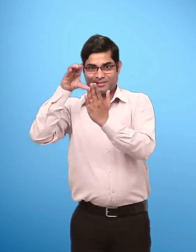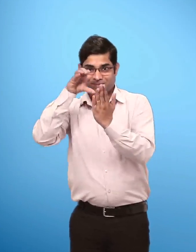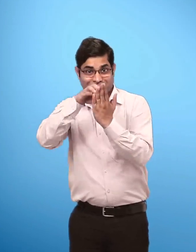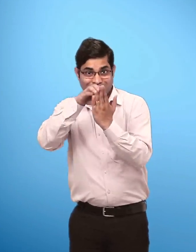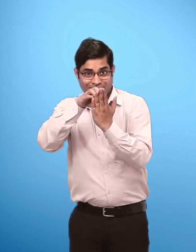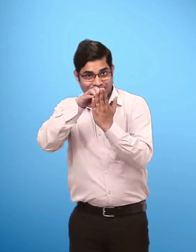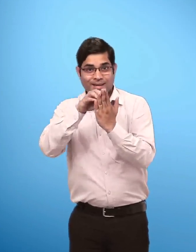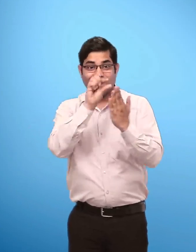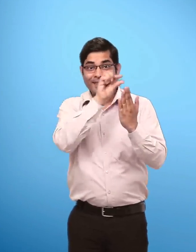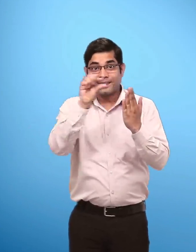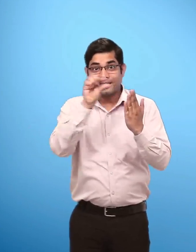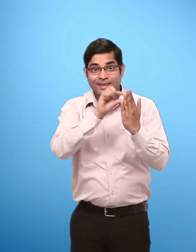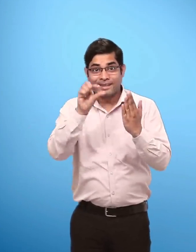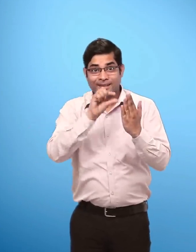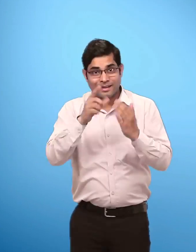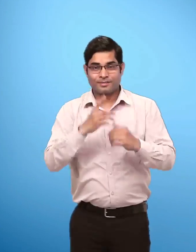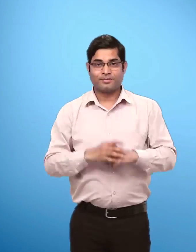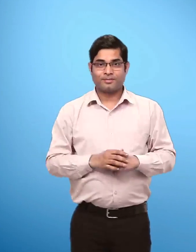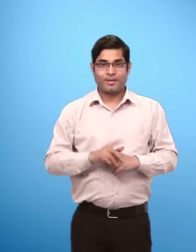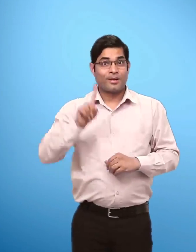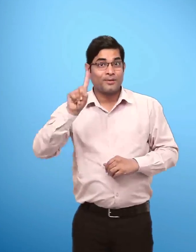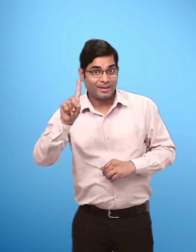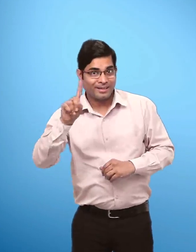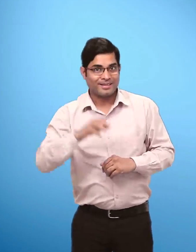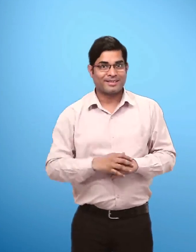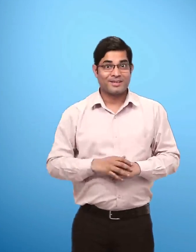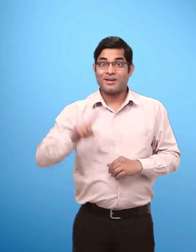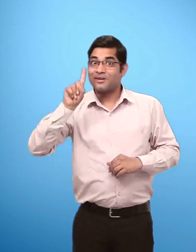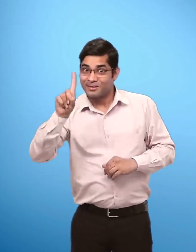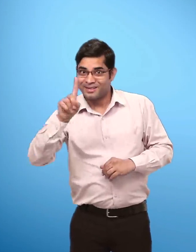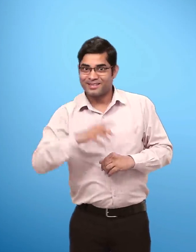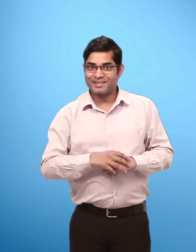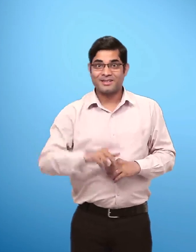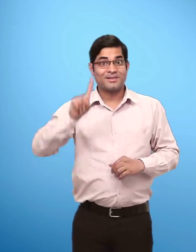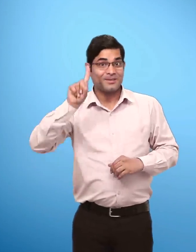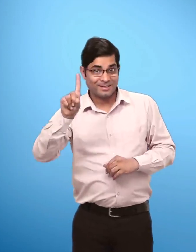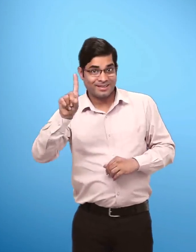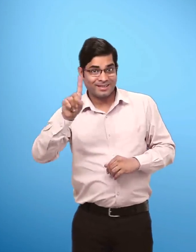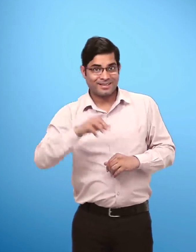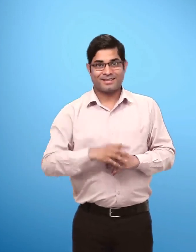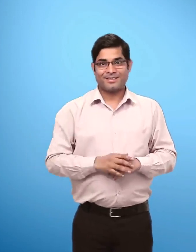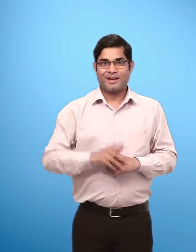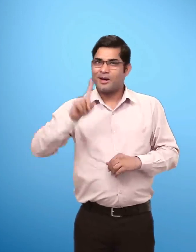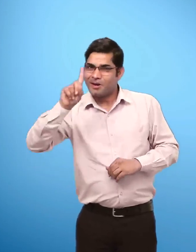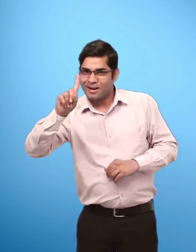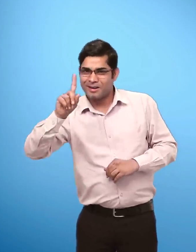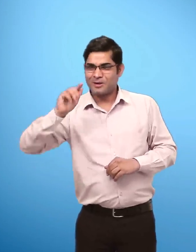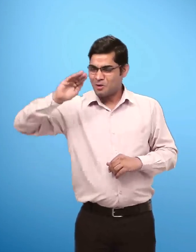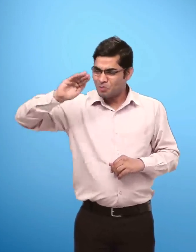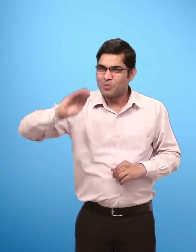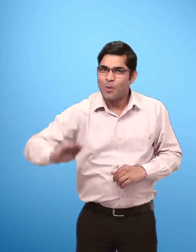Text Given One One One One One Little Baby